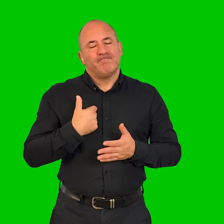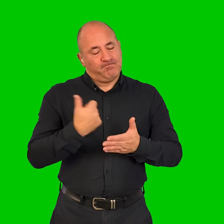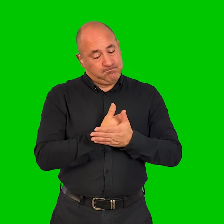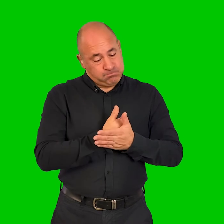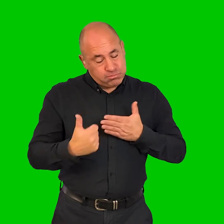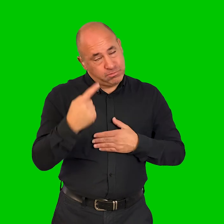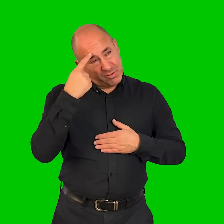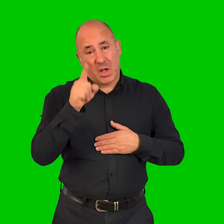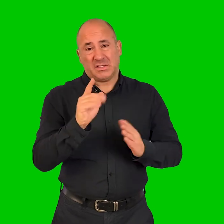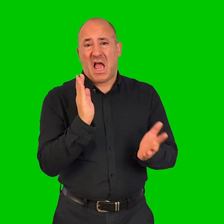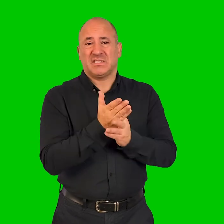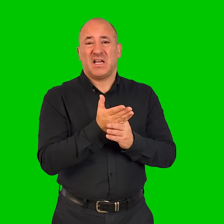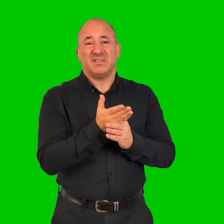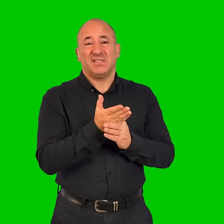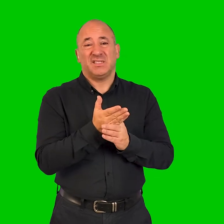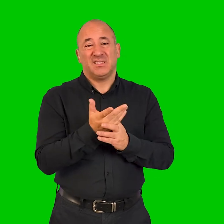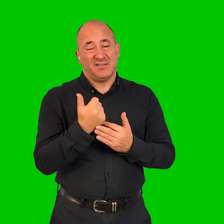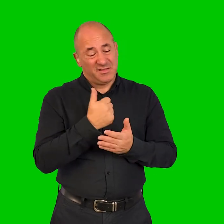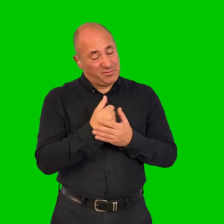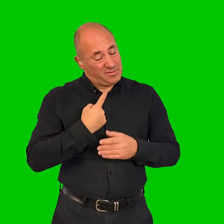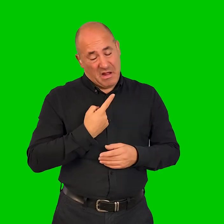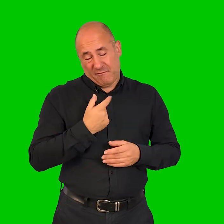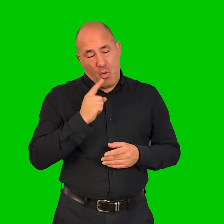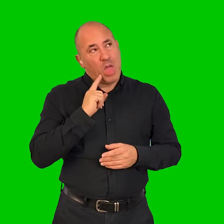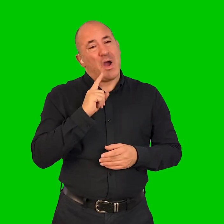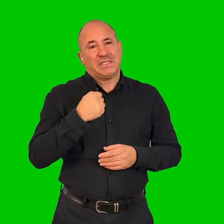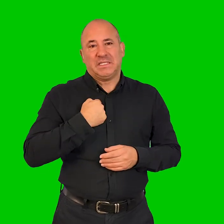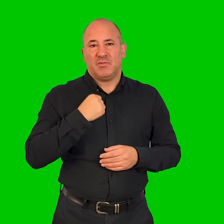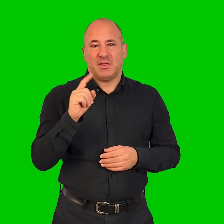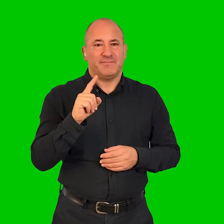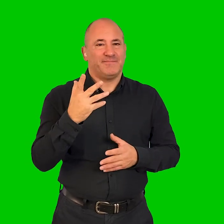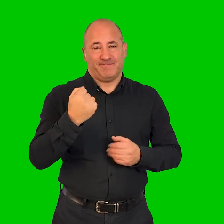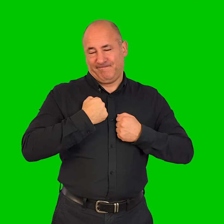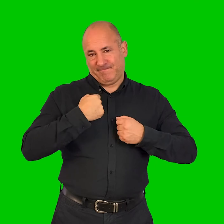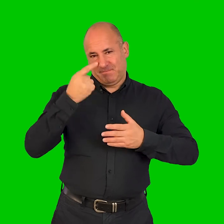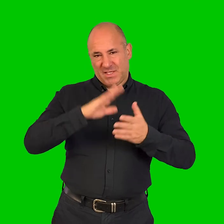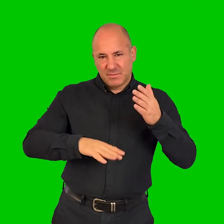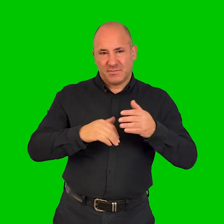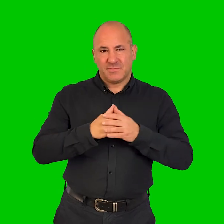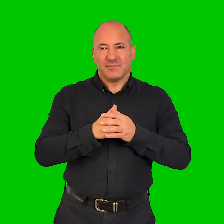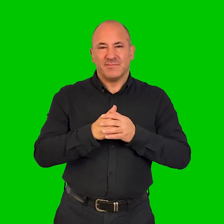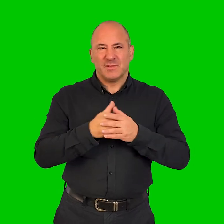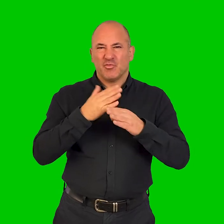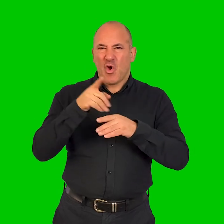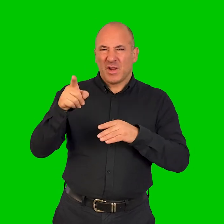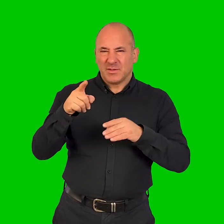always think about access, I always make sure, from my own experience, for once,